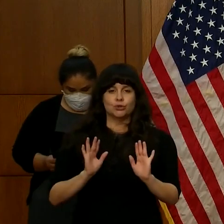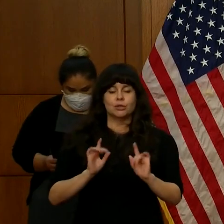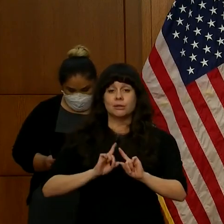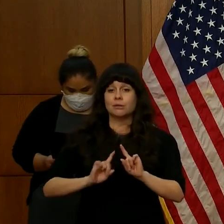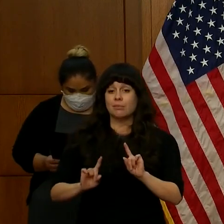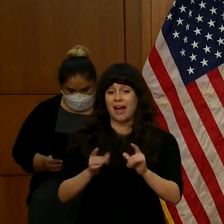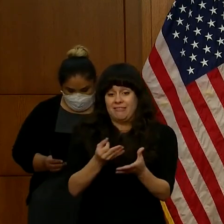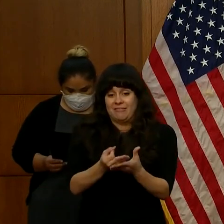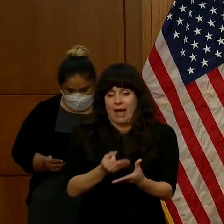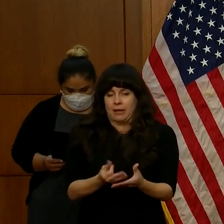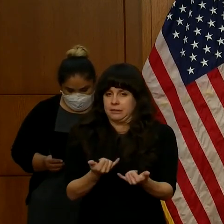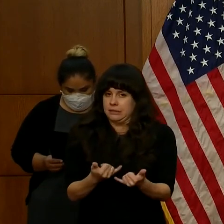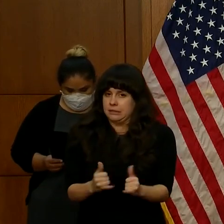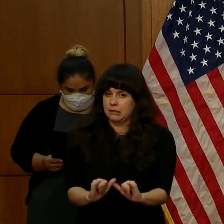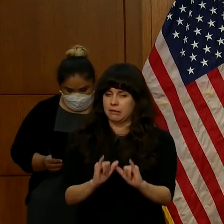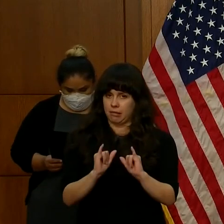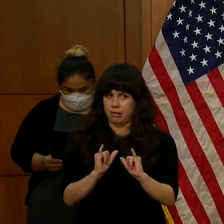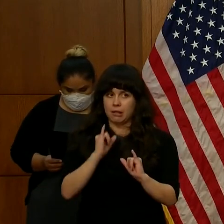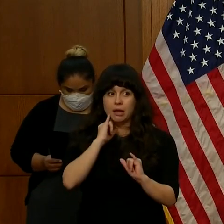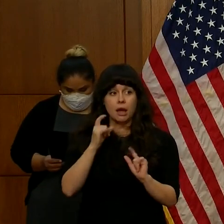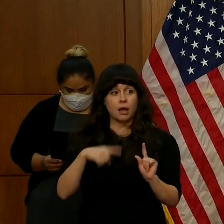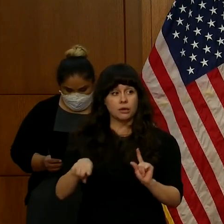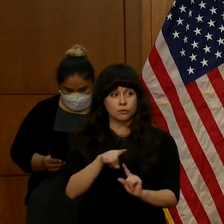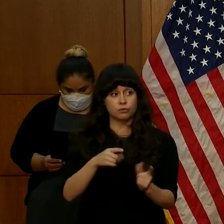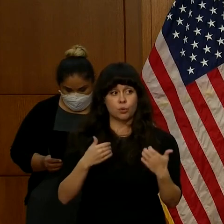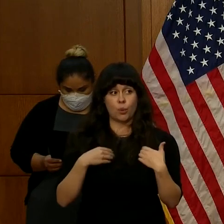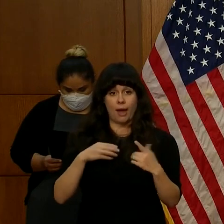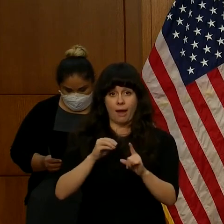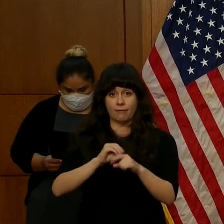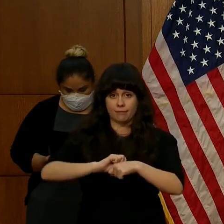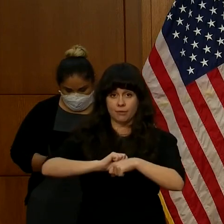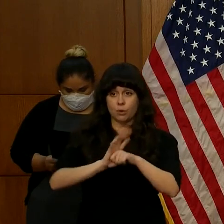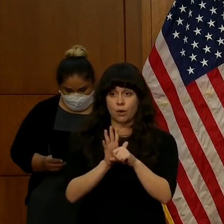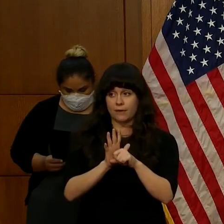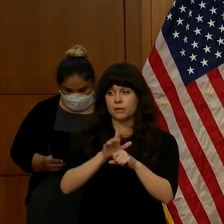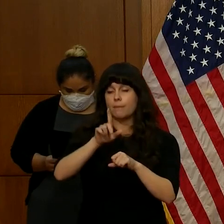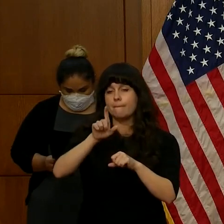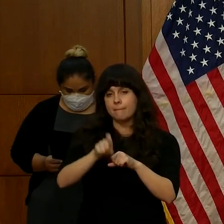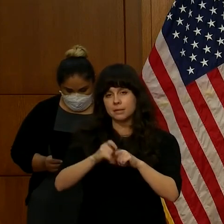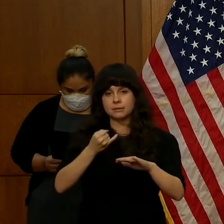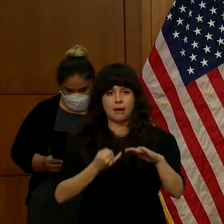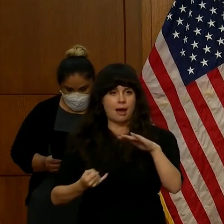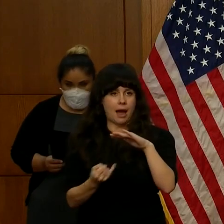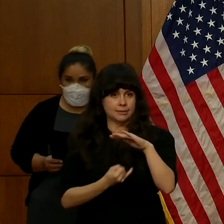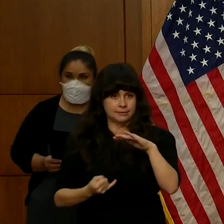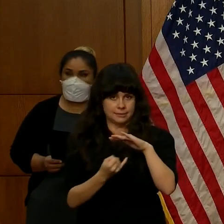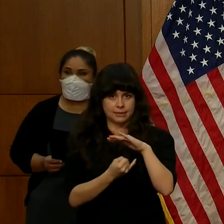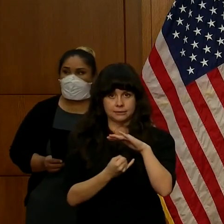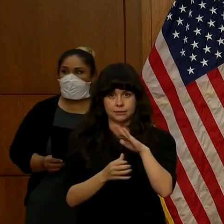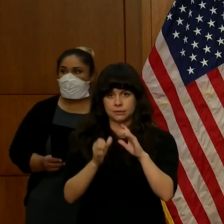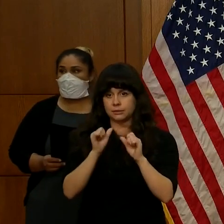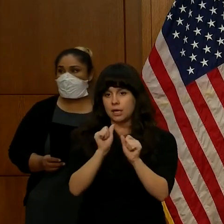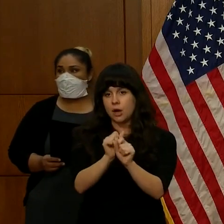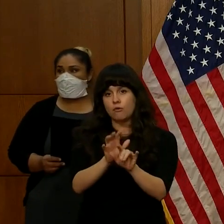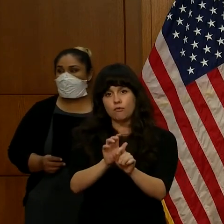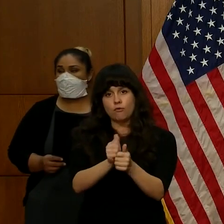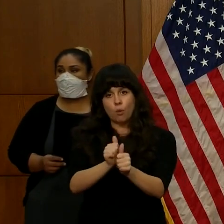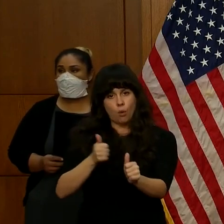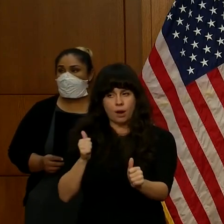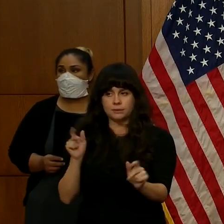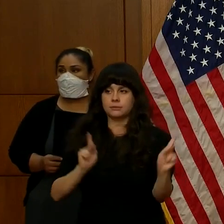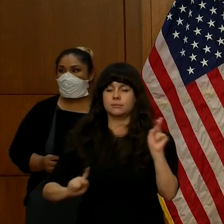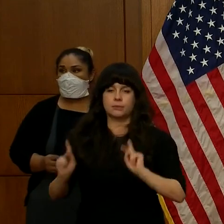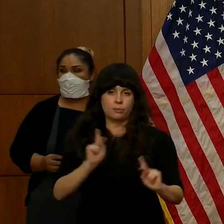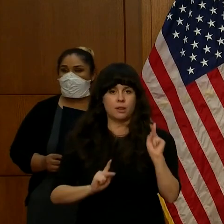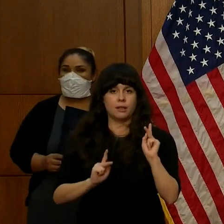the same. If you have COVID, you need to isolate yourself and stay away from other people. That starts